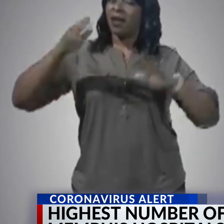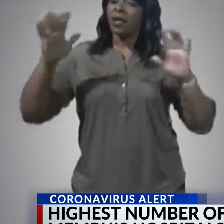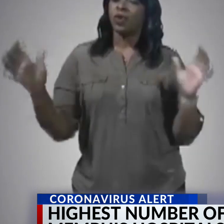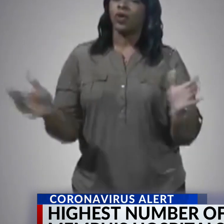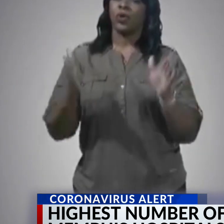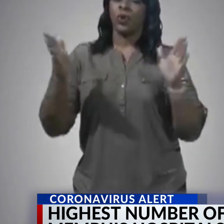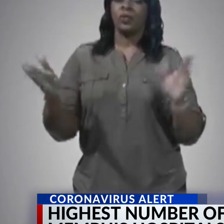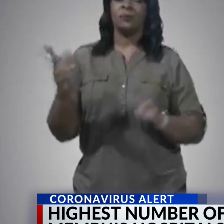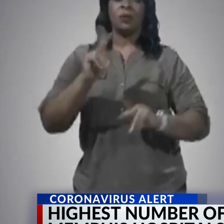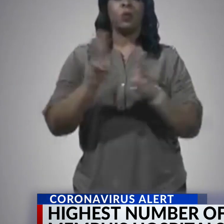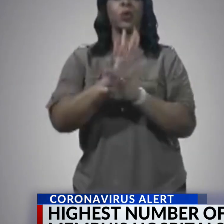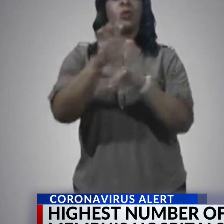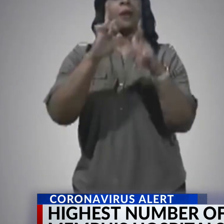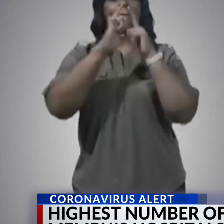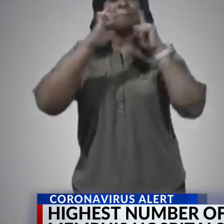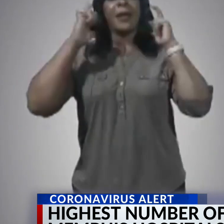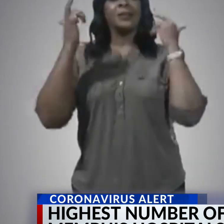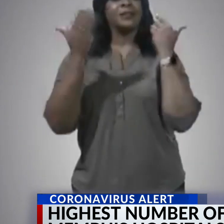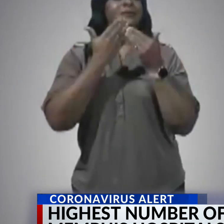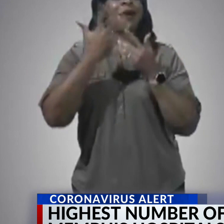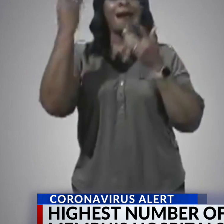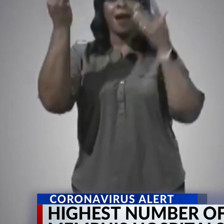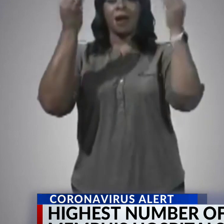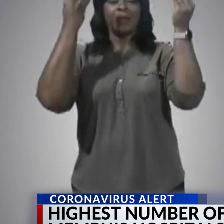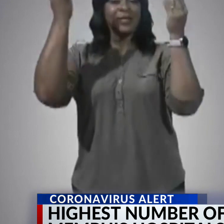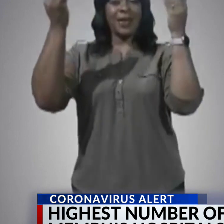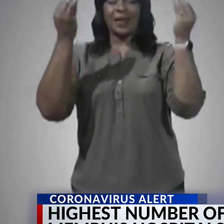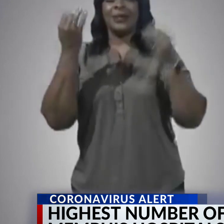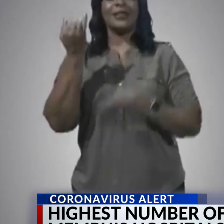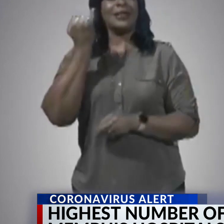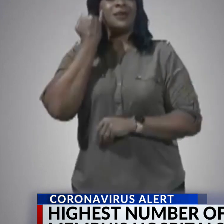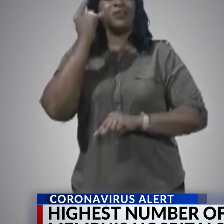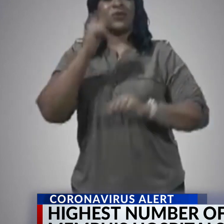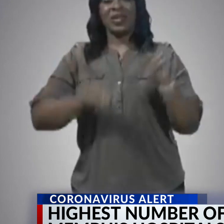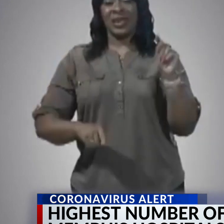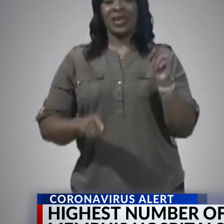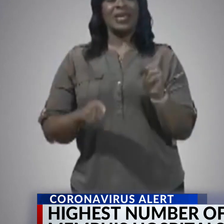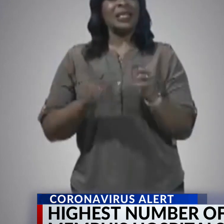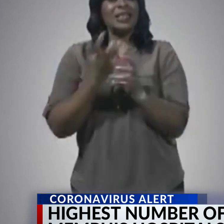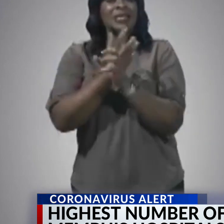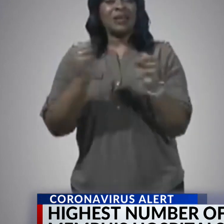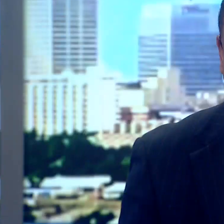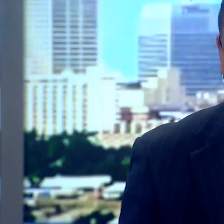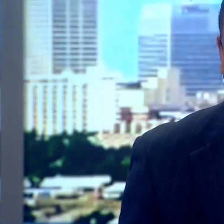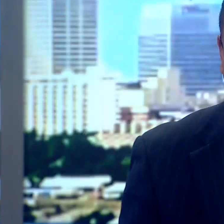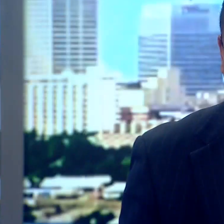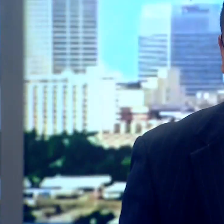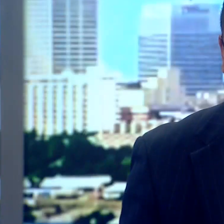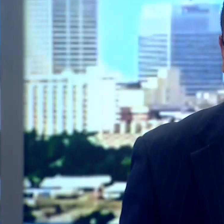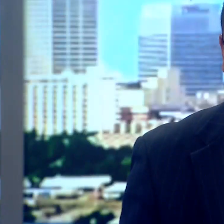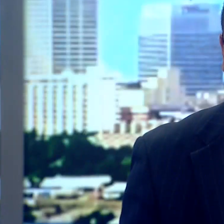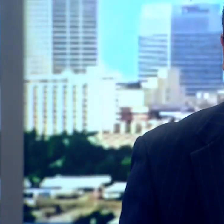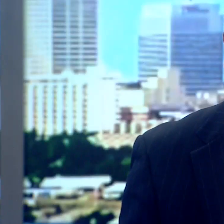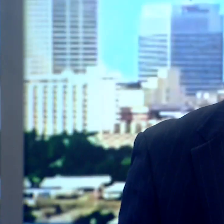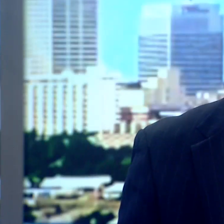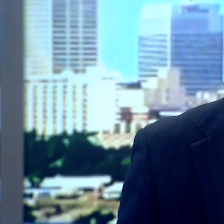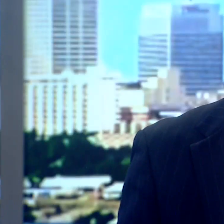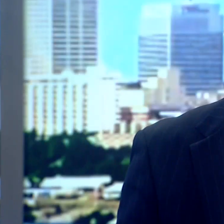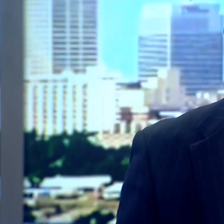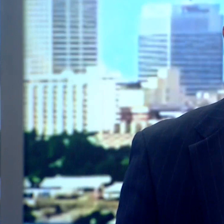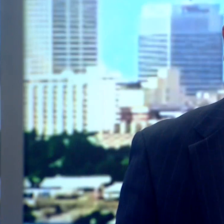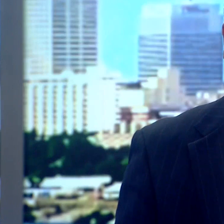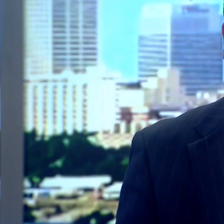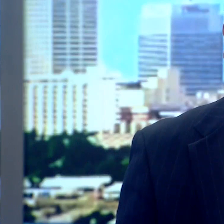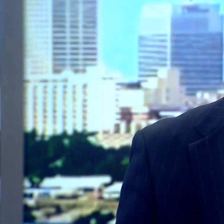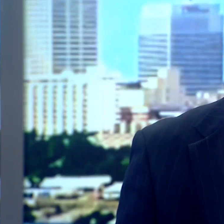to wear their masks even outdoors if they cannot safely social distance. By the way, Doug McGowan